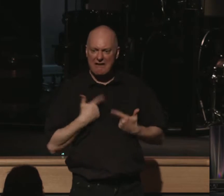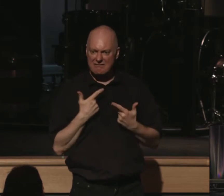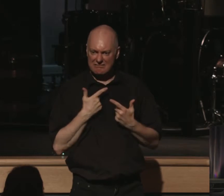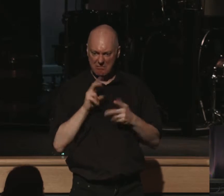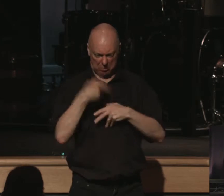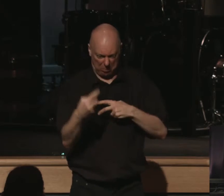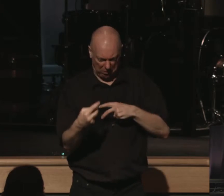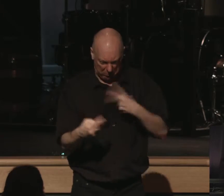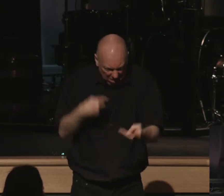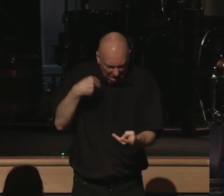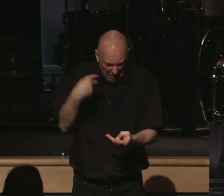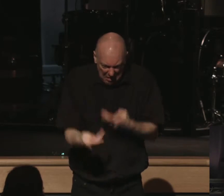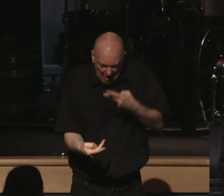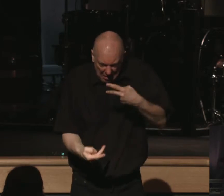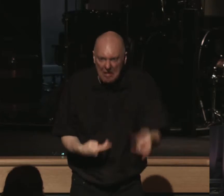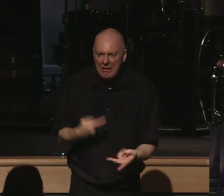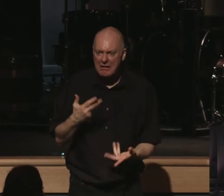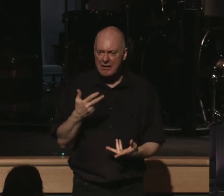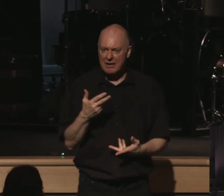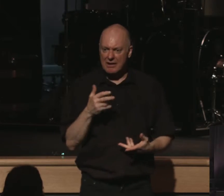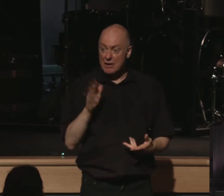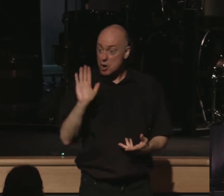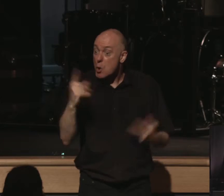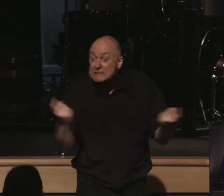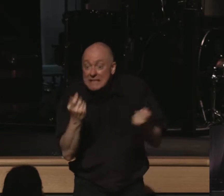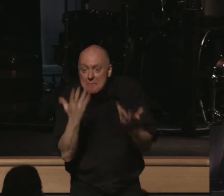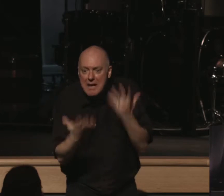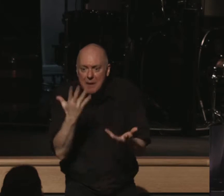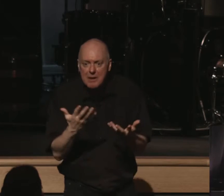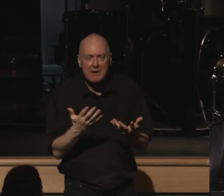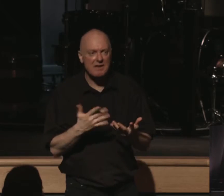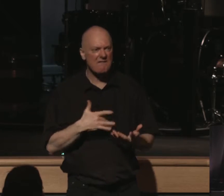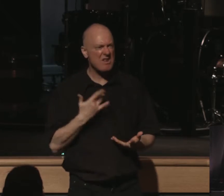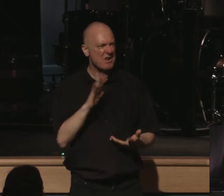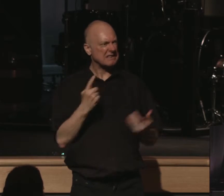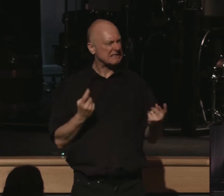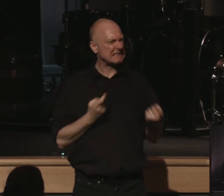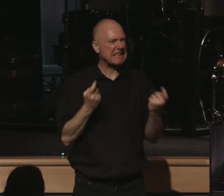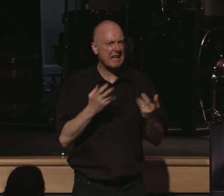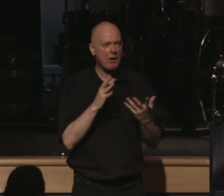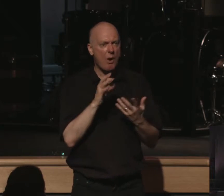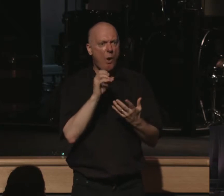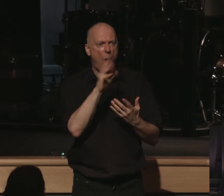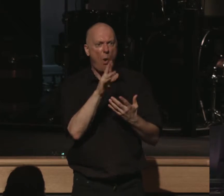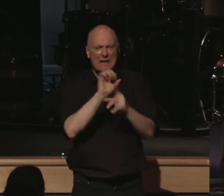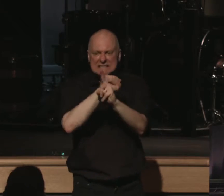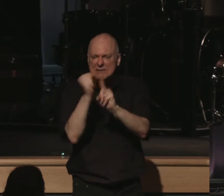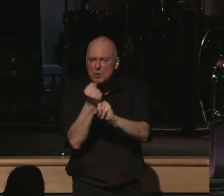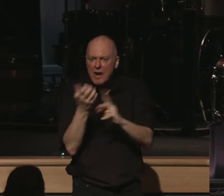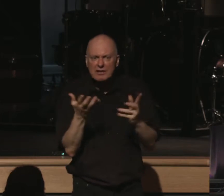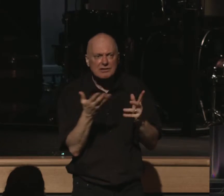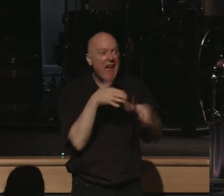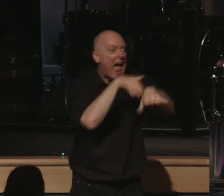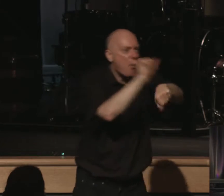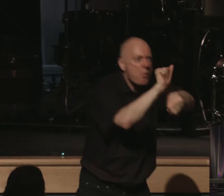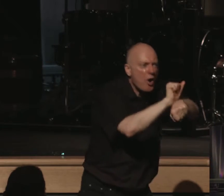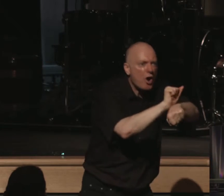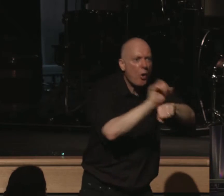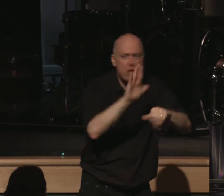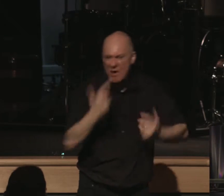you. The snare of your own sin may be grabbing you down. The snare of the situation maybe at work or in your life